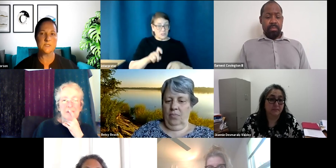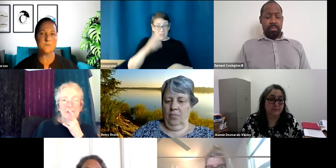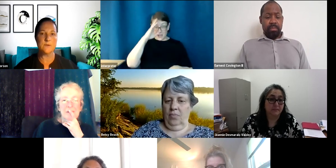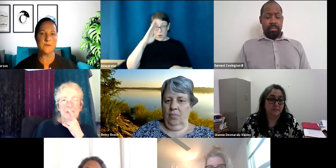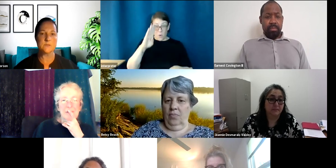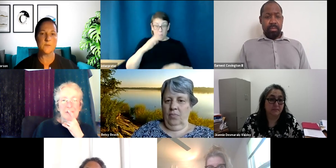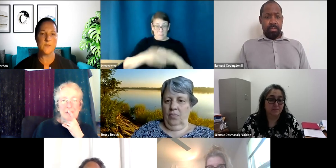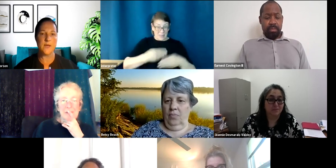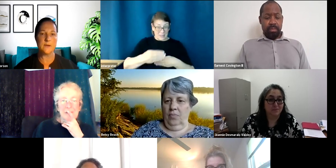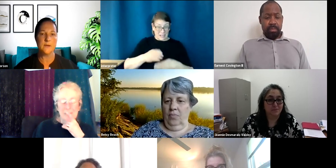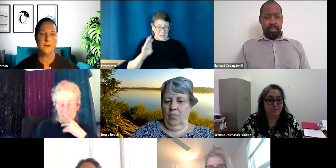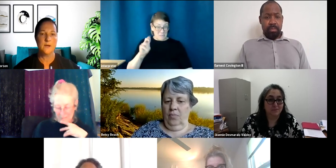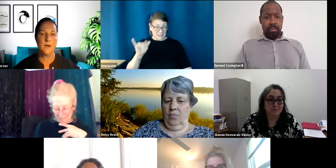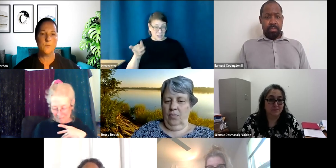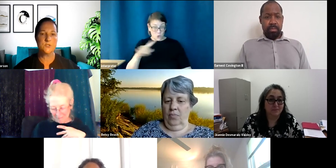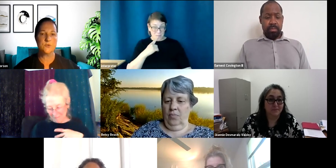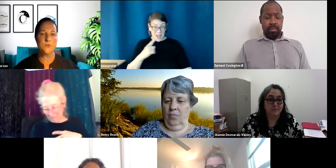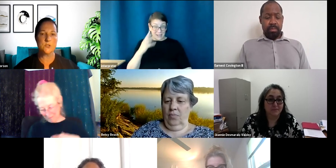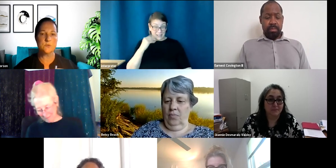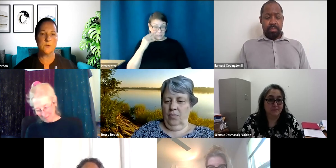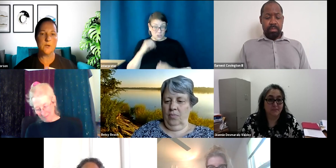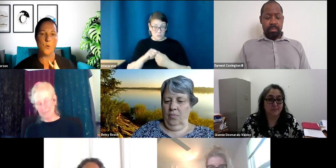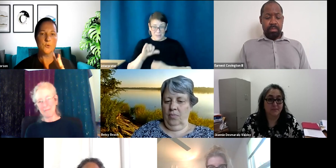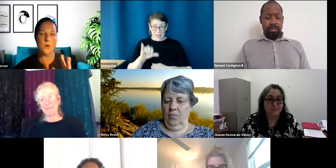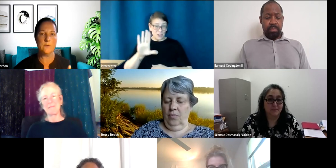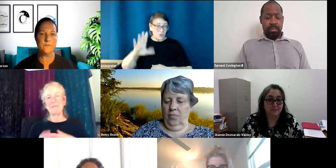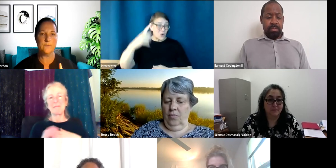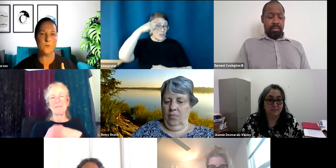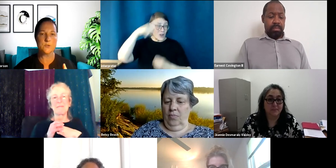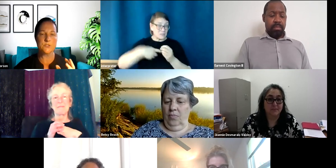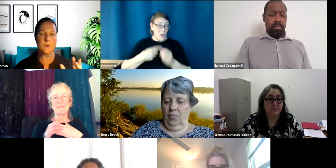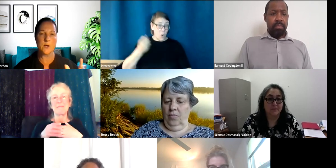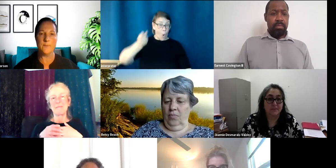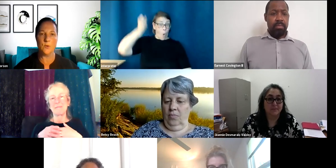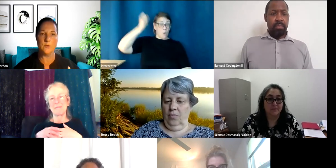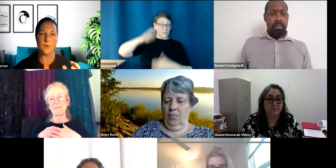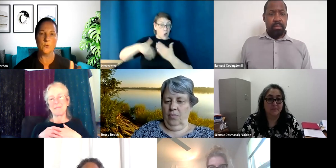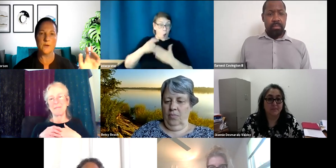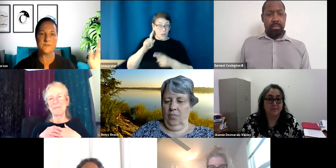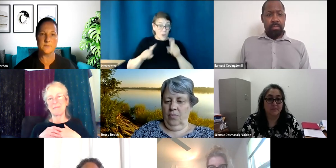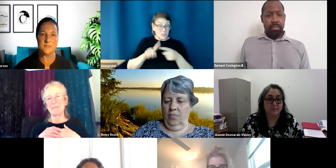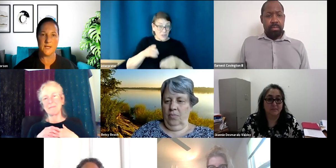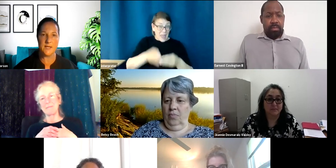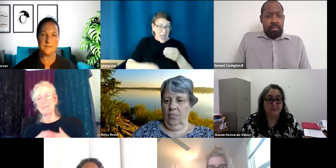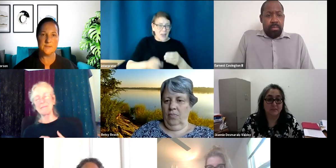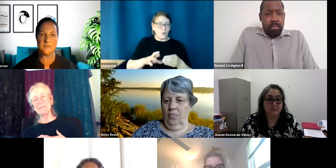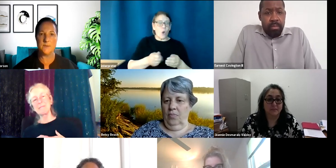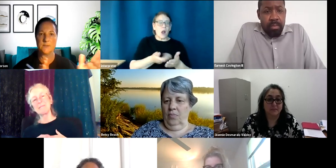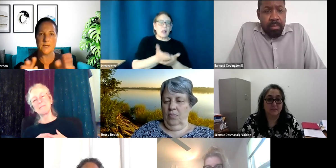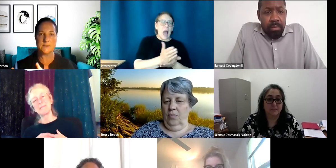had some experience with that. Um, what's your thoughts? Should we hold off or just do a couple and hold off some to the end and keep it